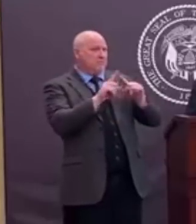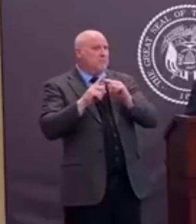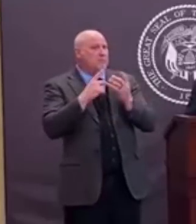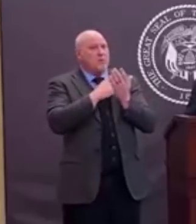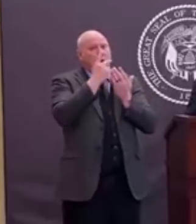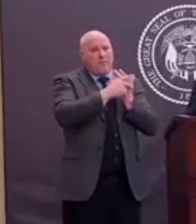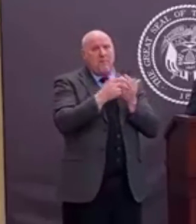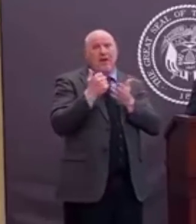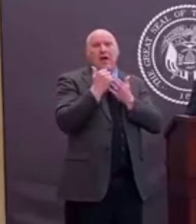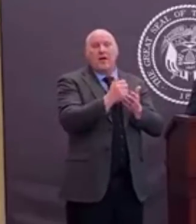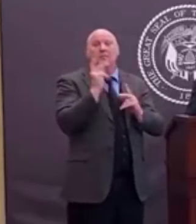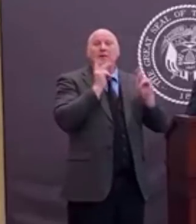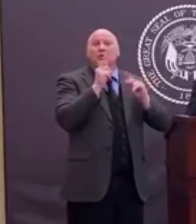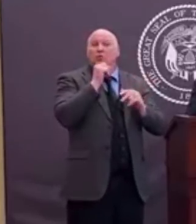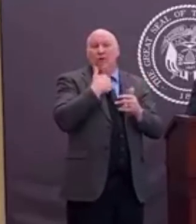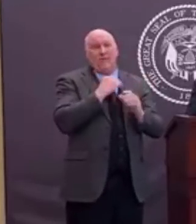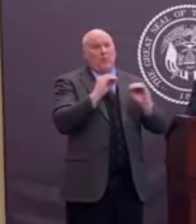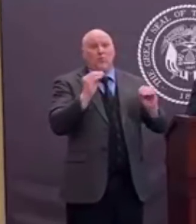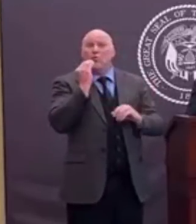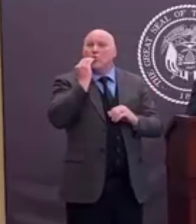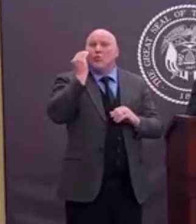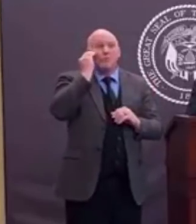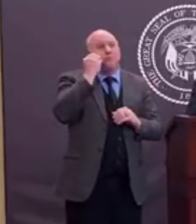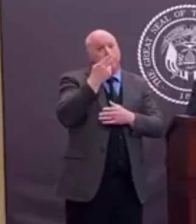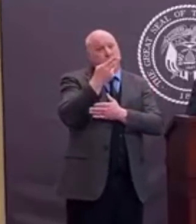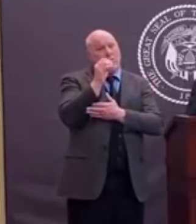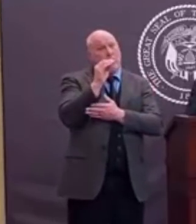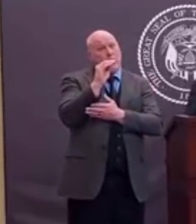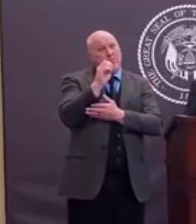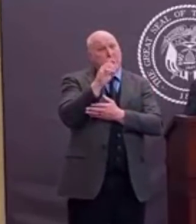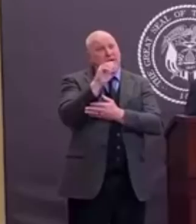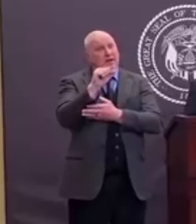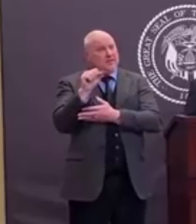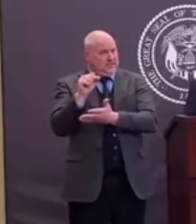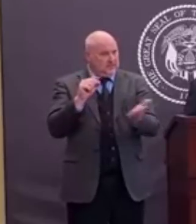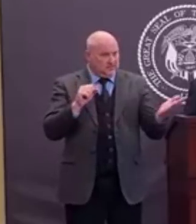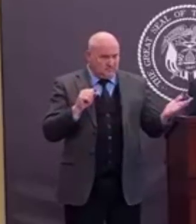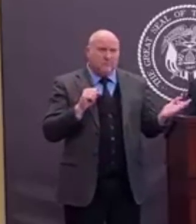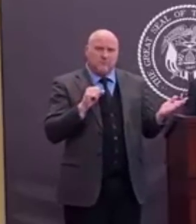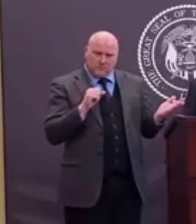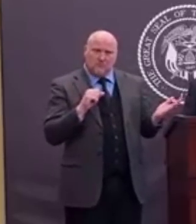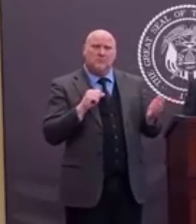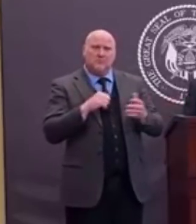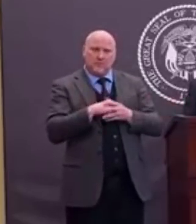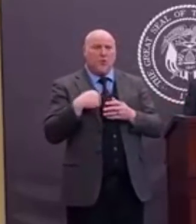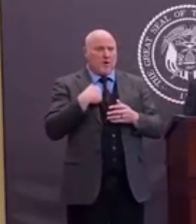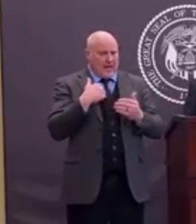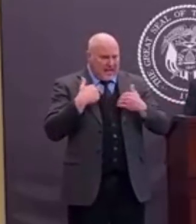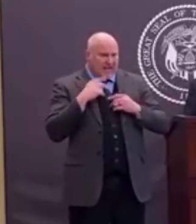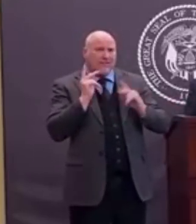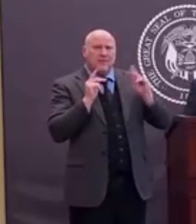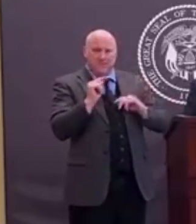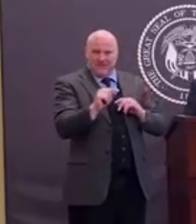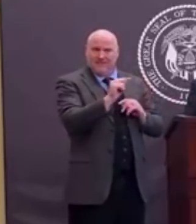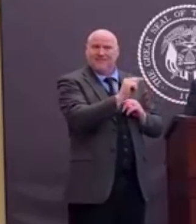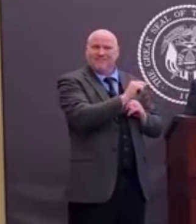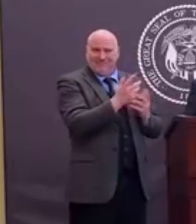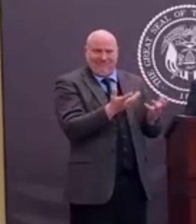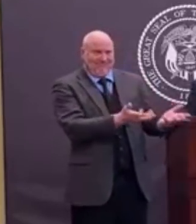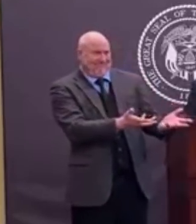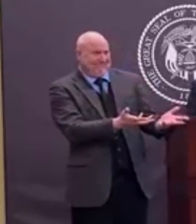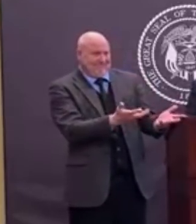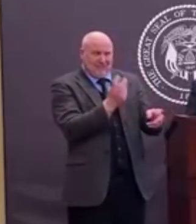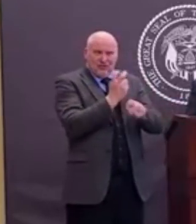Pamela Atkinson is going to help us coordinate those efforts with our homeless population, our friends there that need to travel from place to place to find shelter,